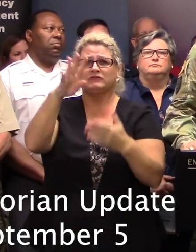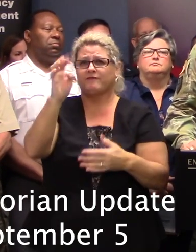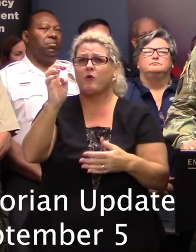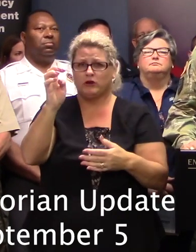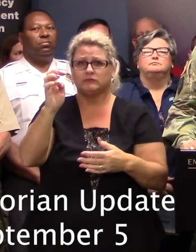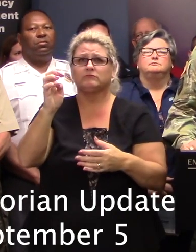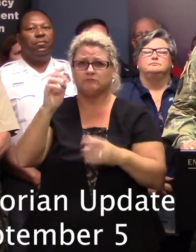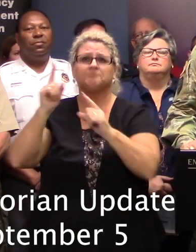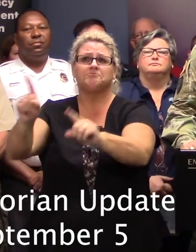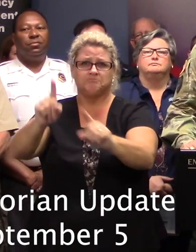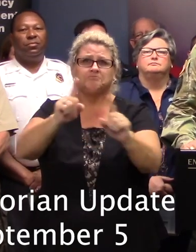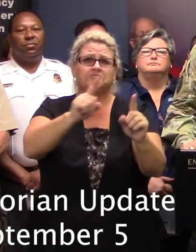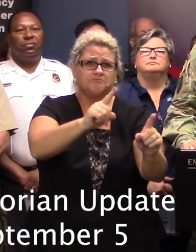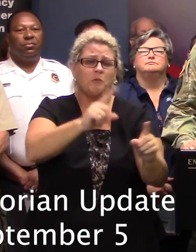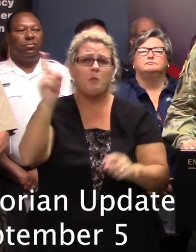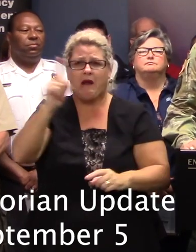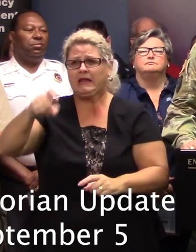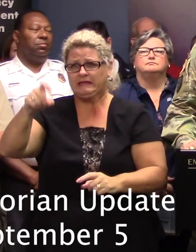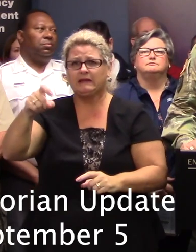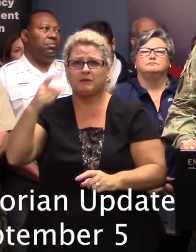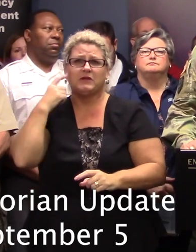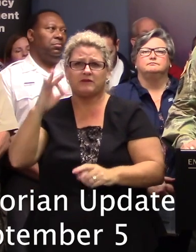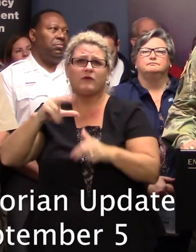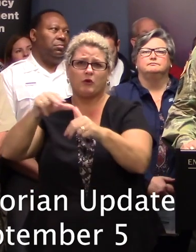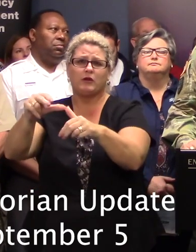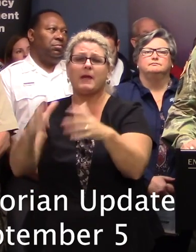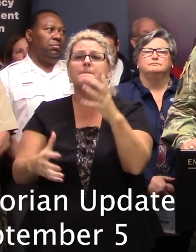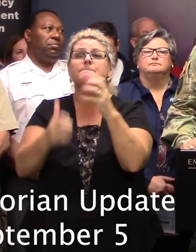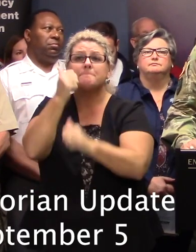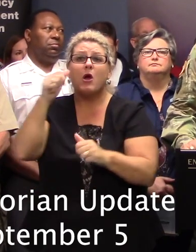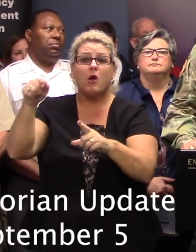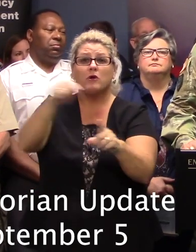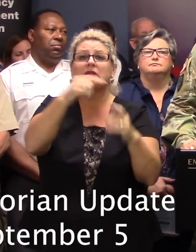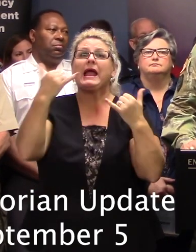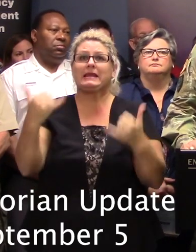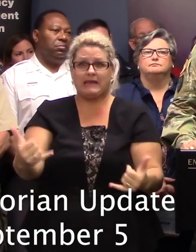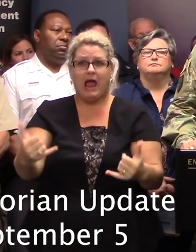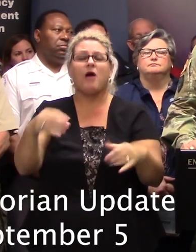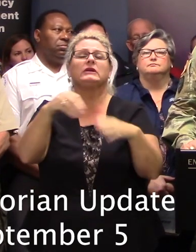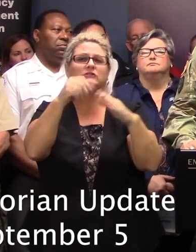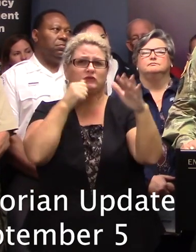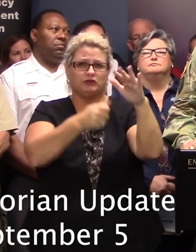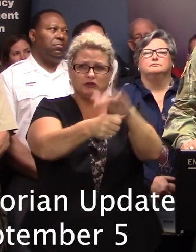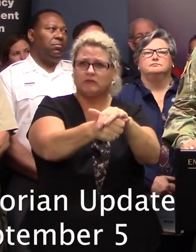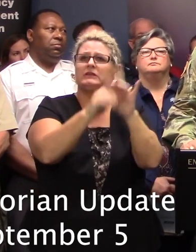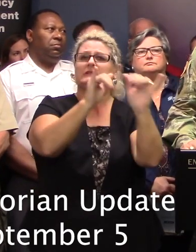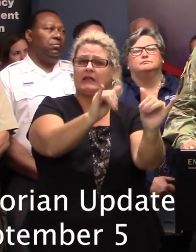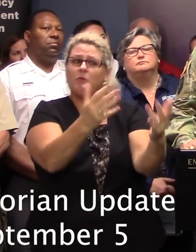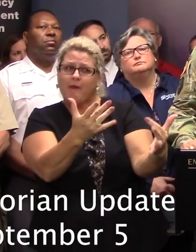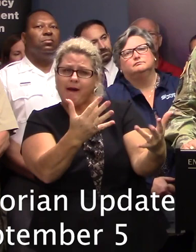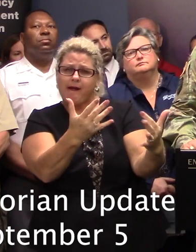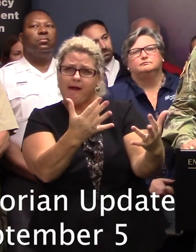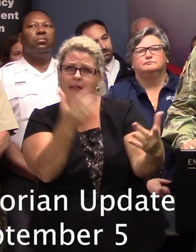the affected area in response to Hurricane Dorian. Most of those individuals are now currently sheltered and will remain there until given